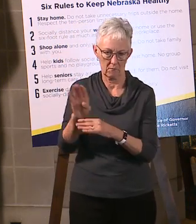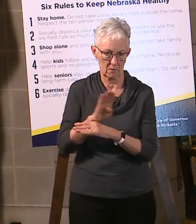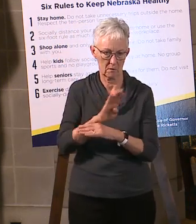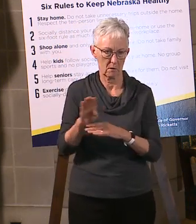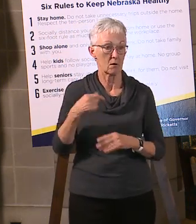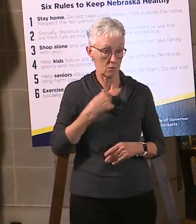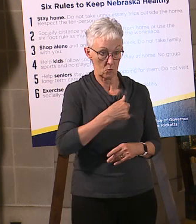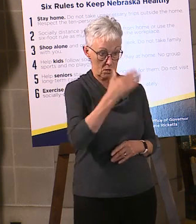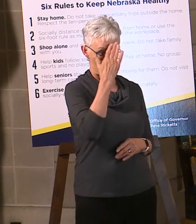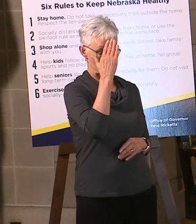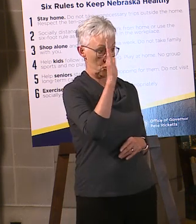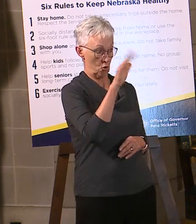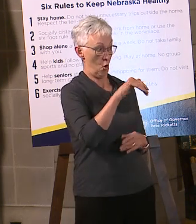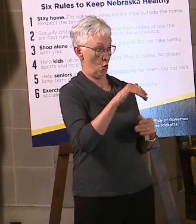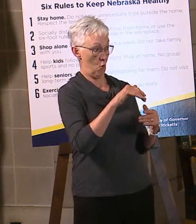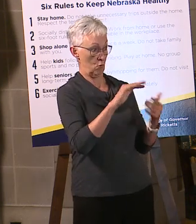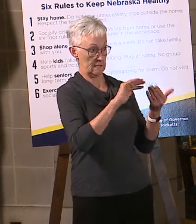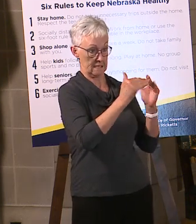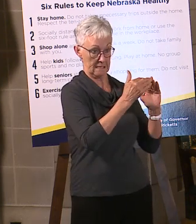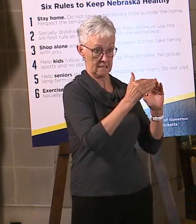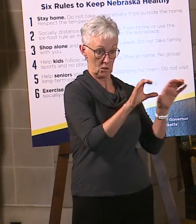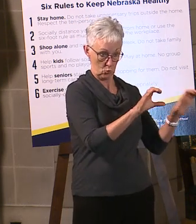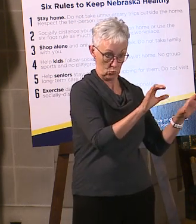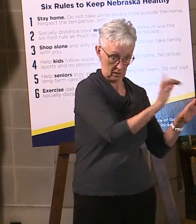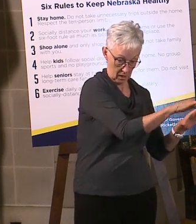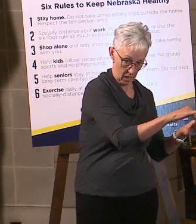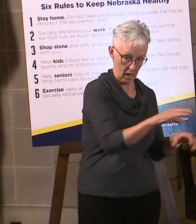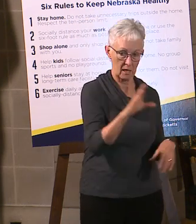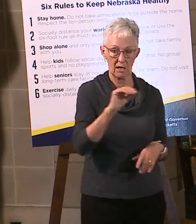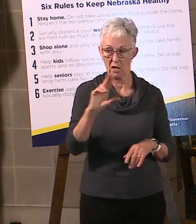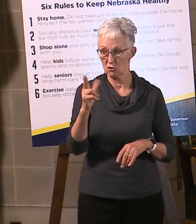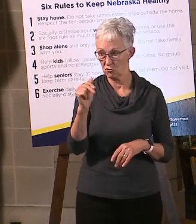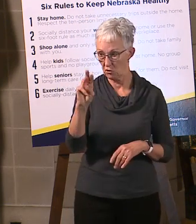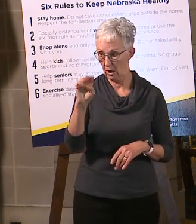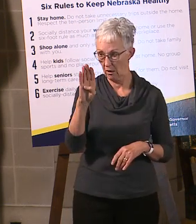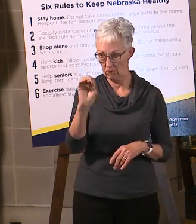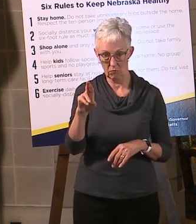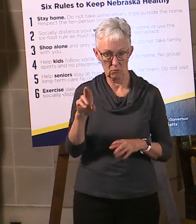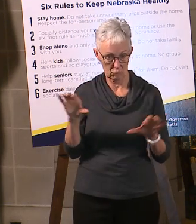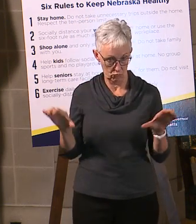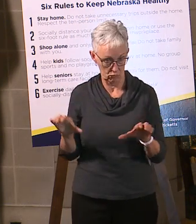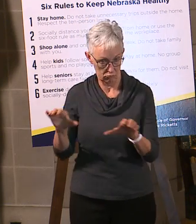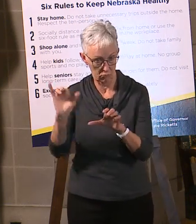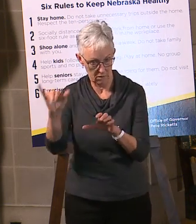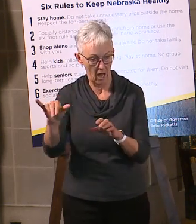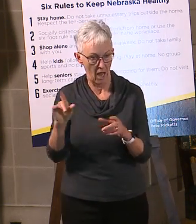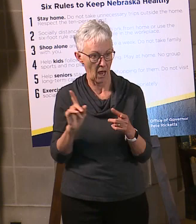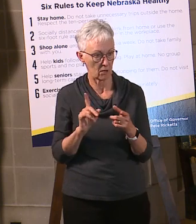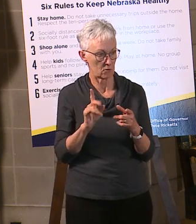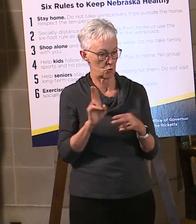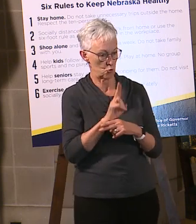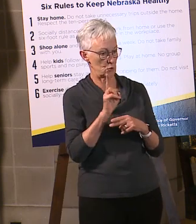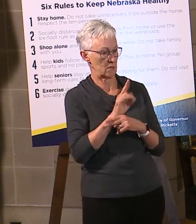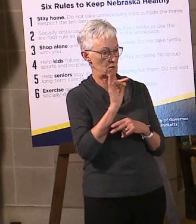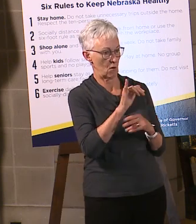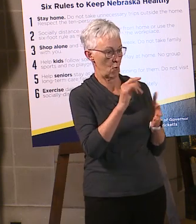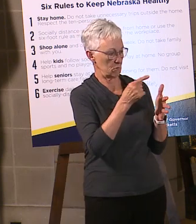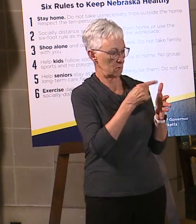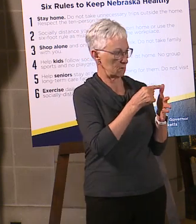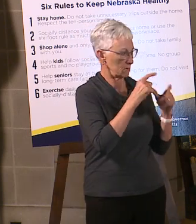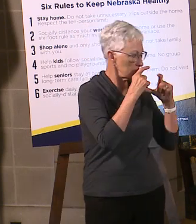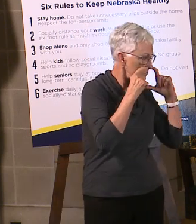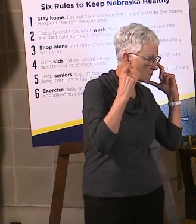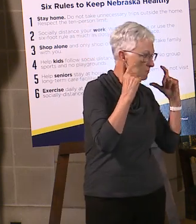chambers are doing that. And so for a business to look out onto the web and go to